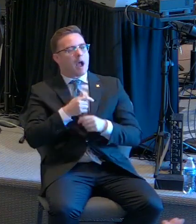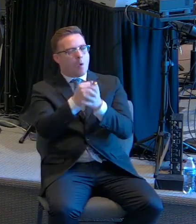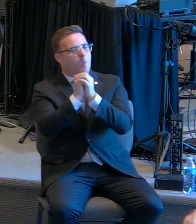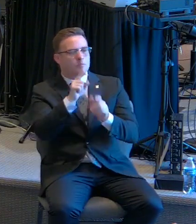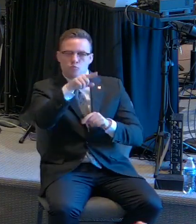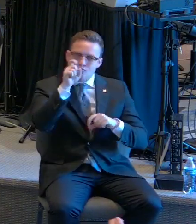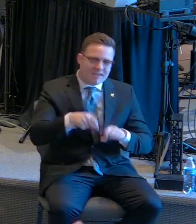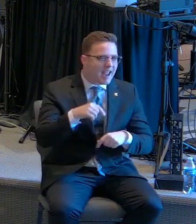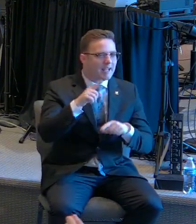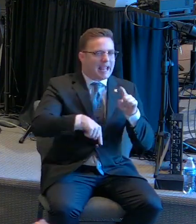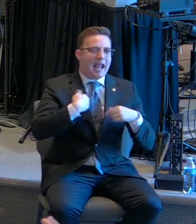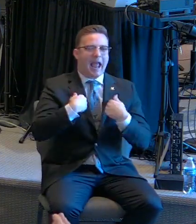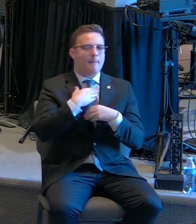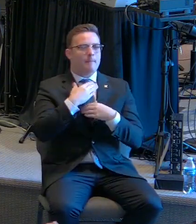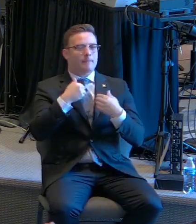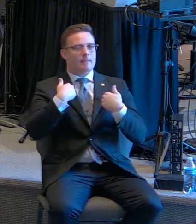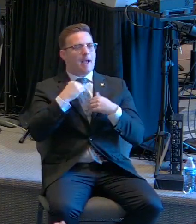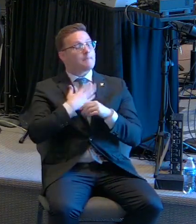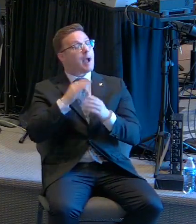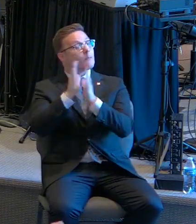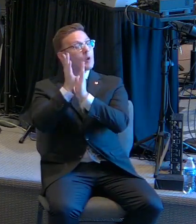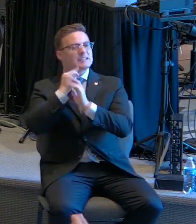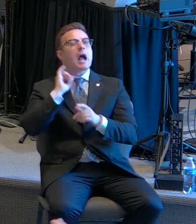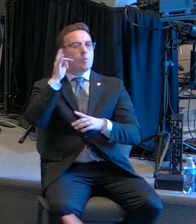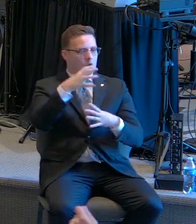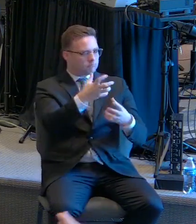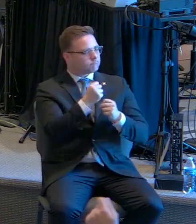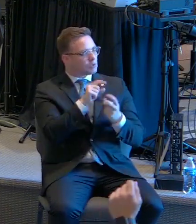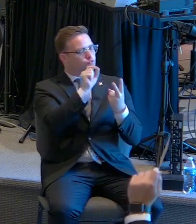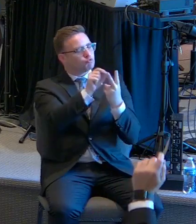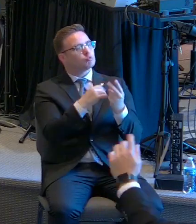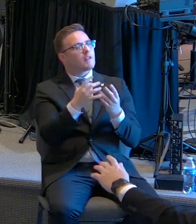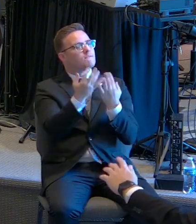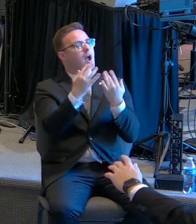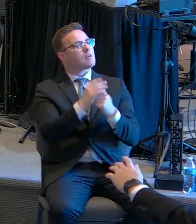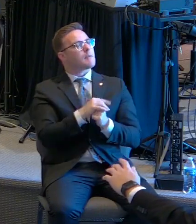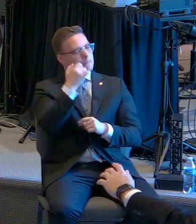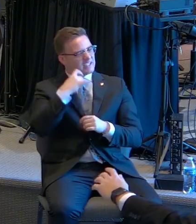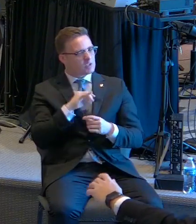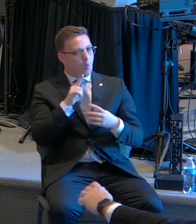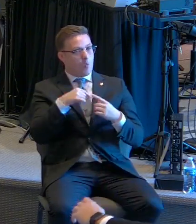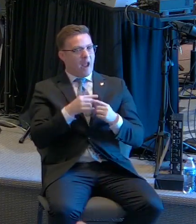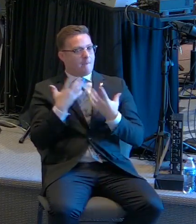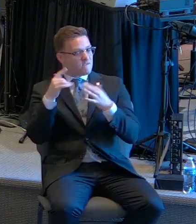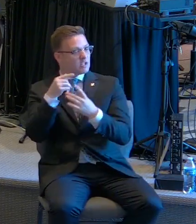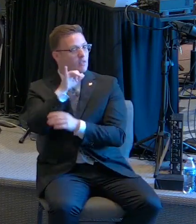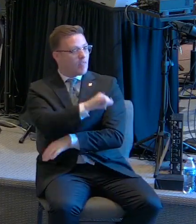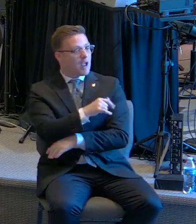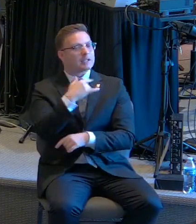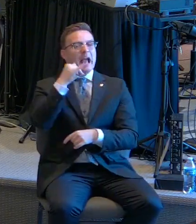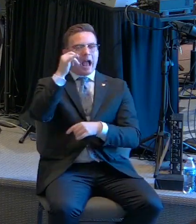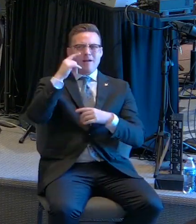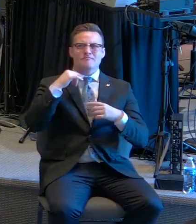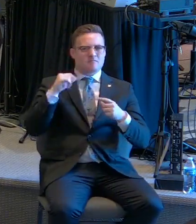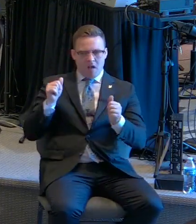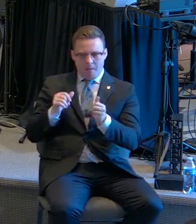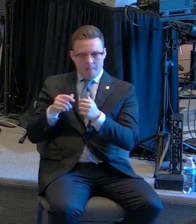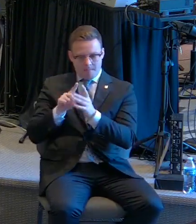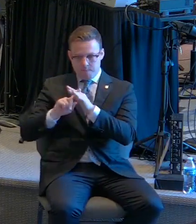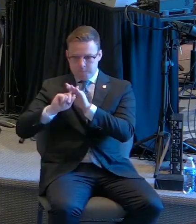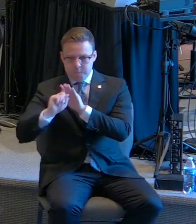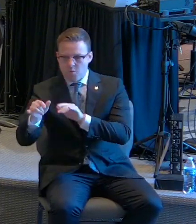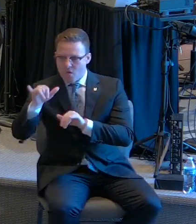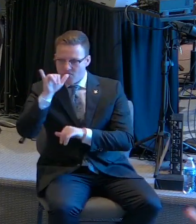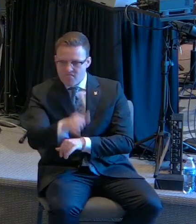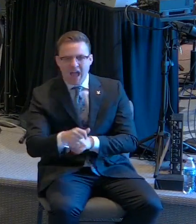can't have my praise. Please, I'll take the fire because when I come out, I'm coming out for God. I'm coming out for